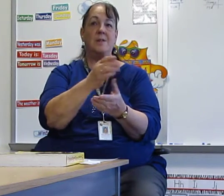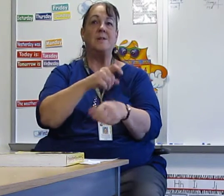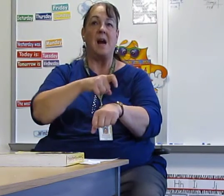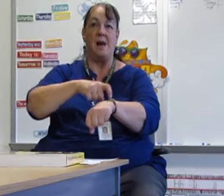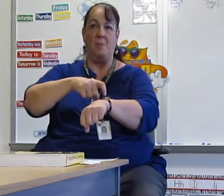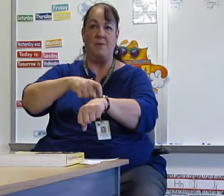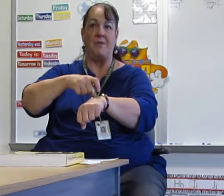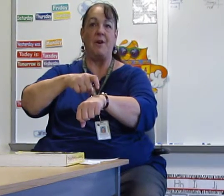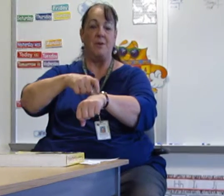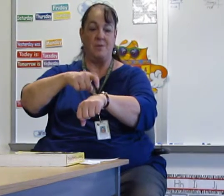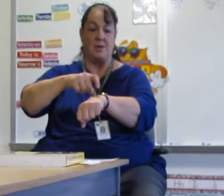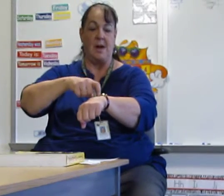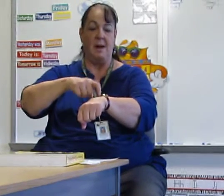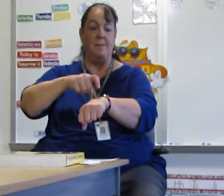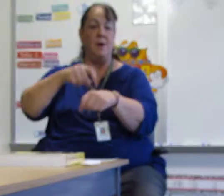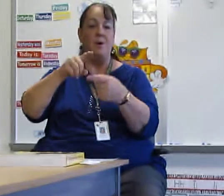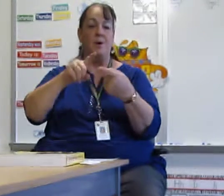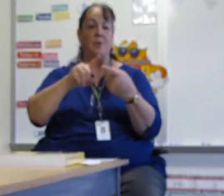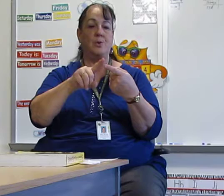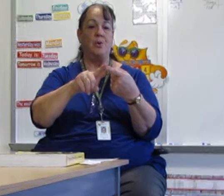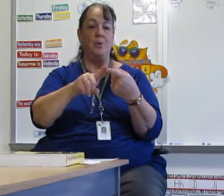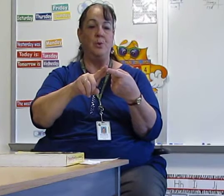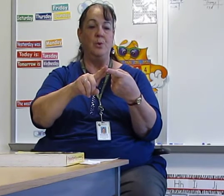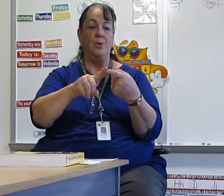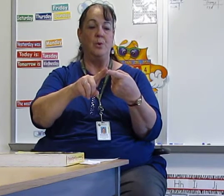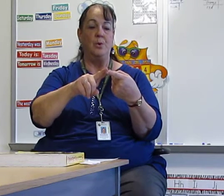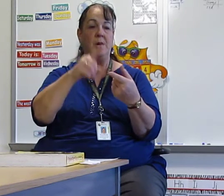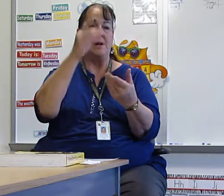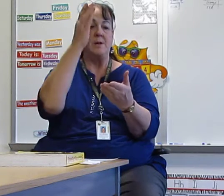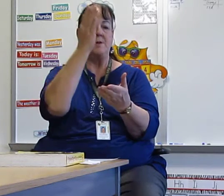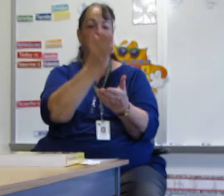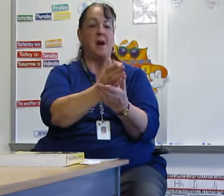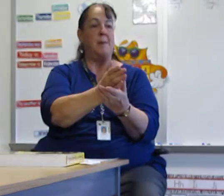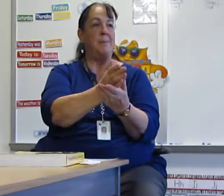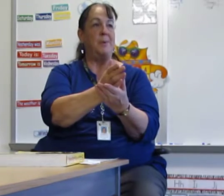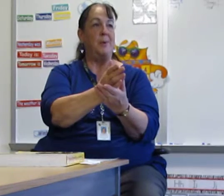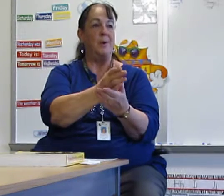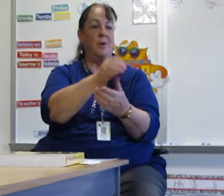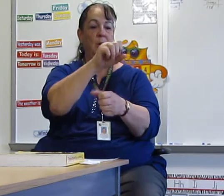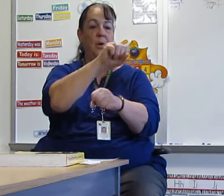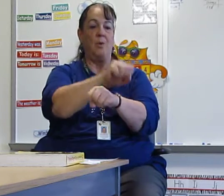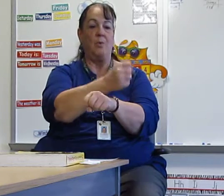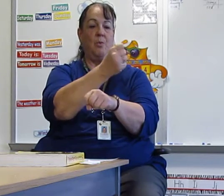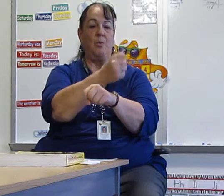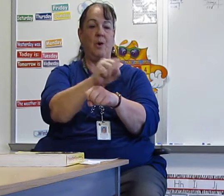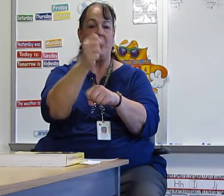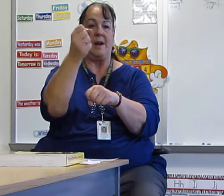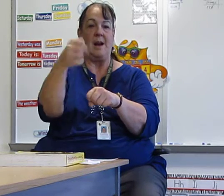Time, one finger. Time to stop working